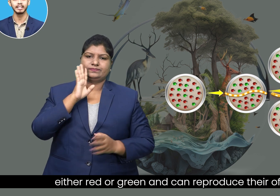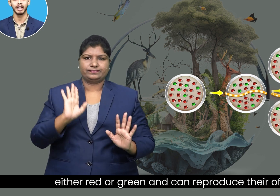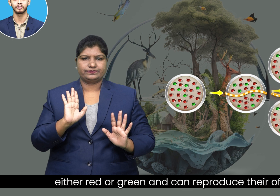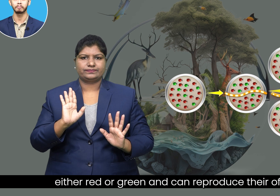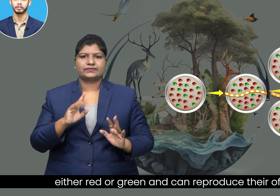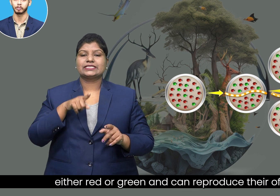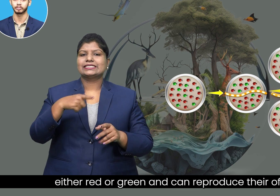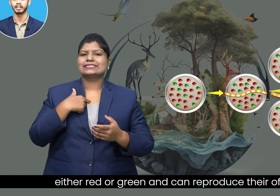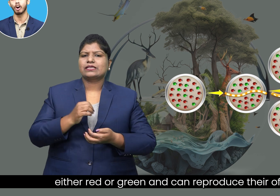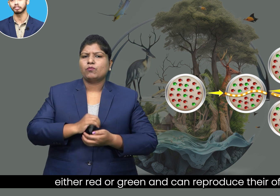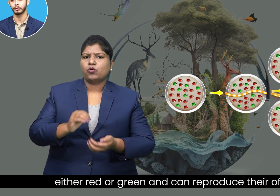can reproduce their offspring.